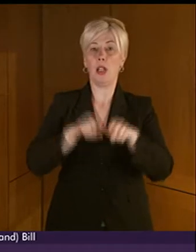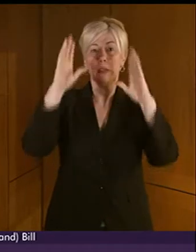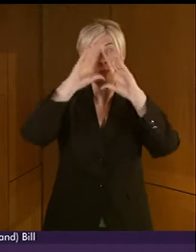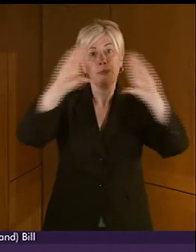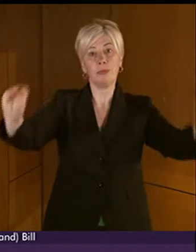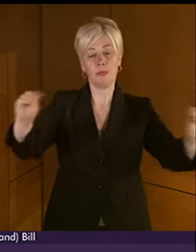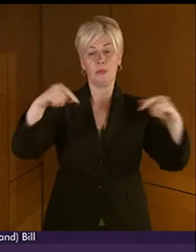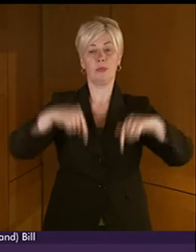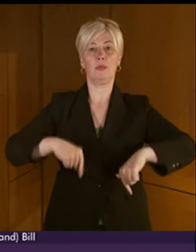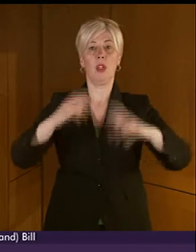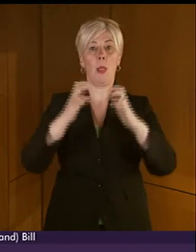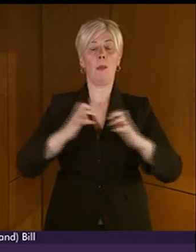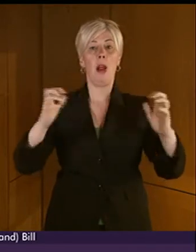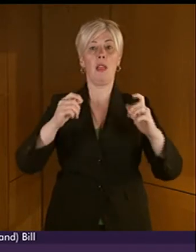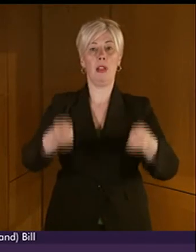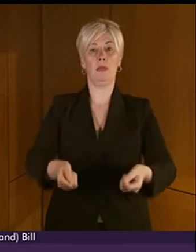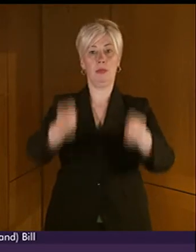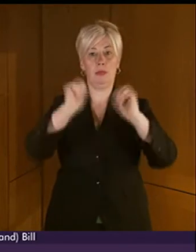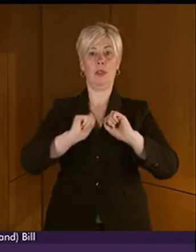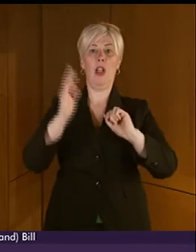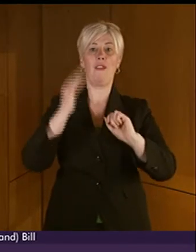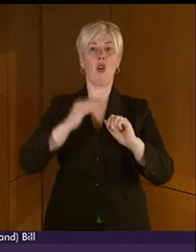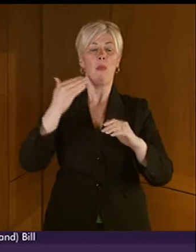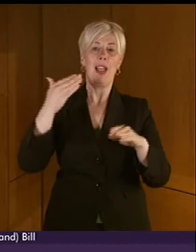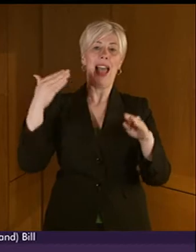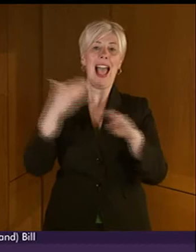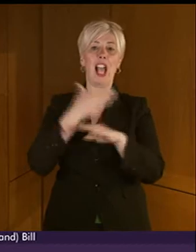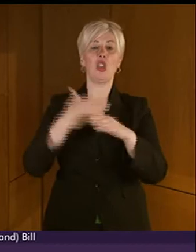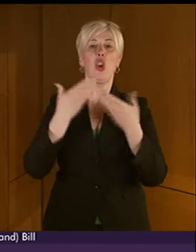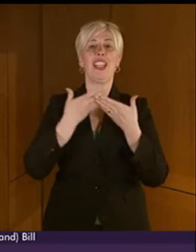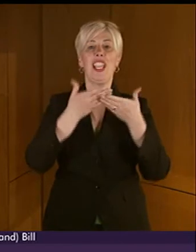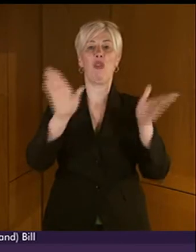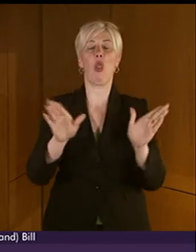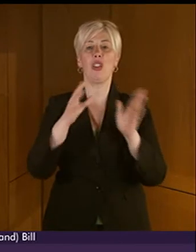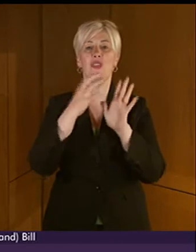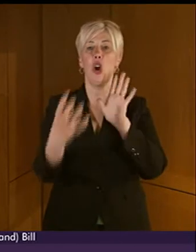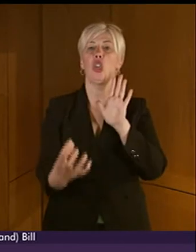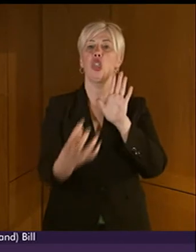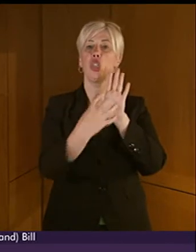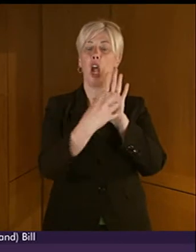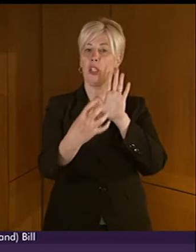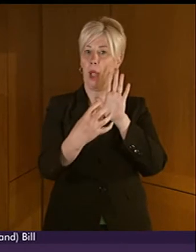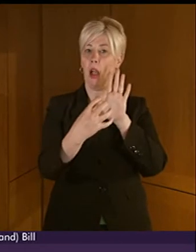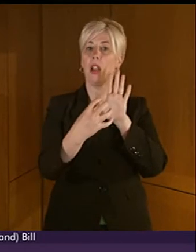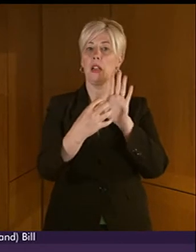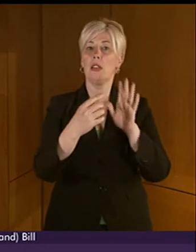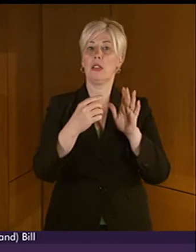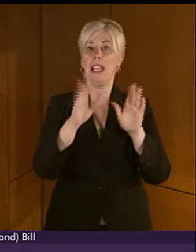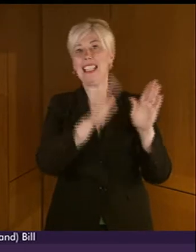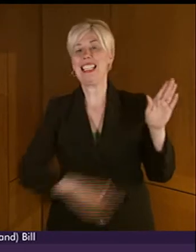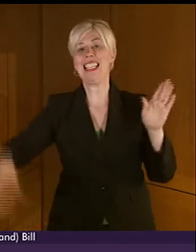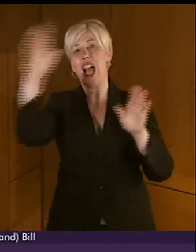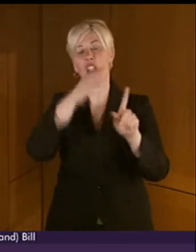today received an award from Action on Hearing Loss for a Charter Mark, which is a nationally recognised accreditation